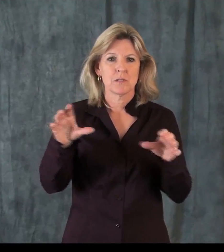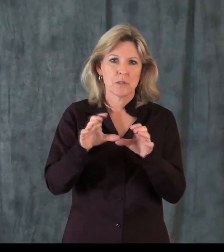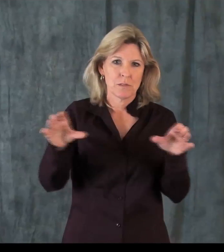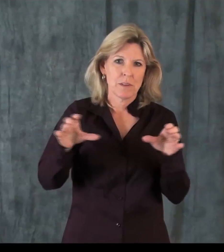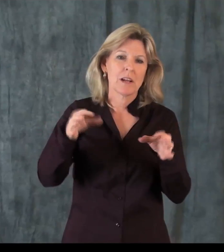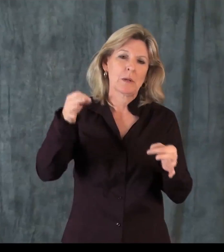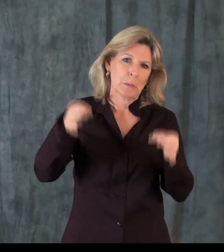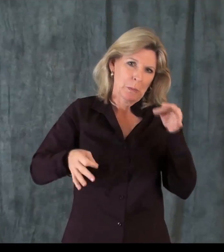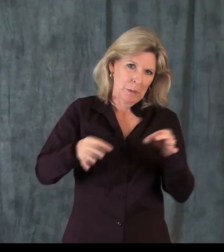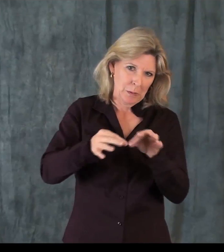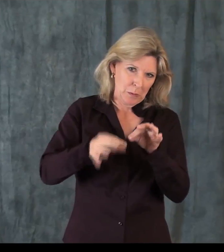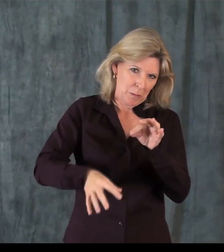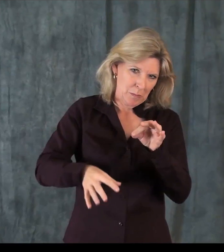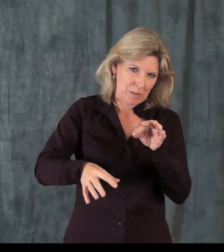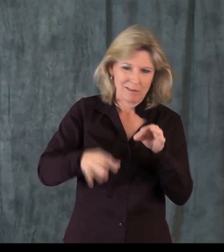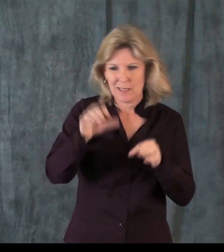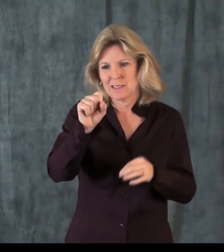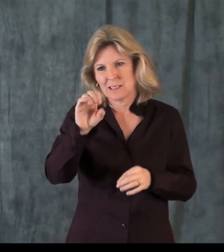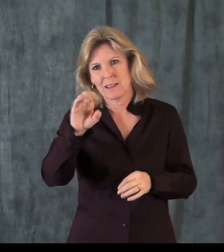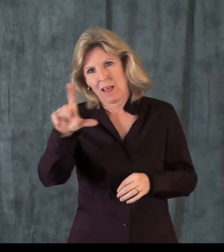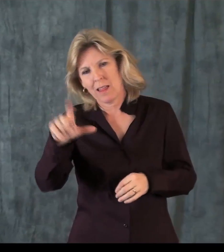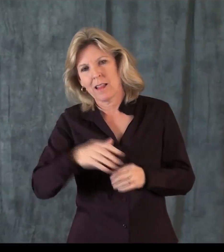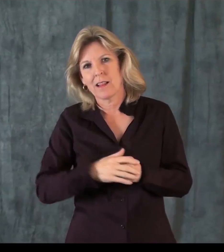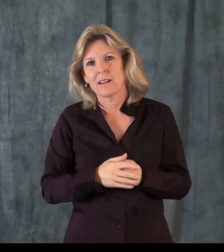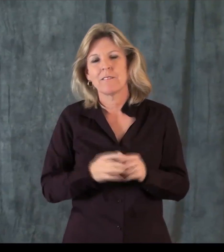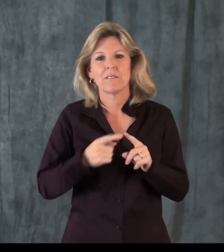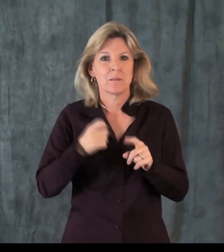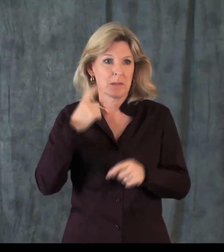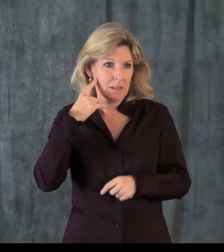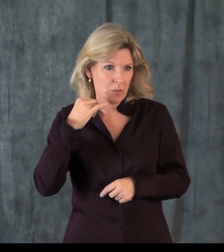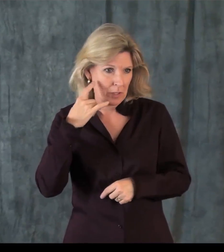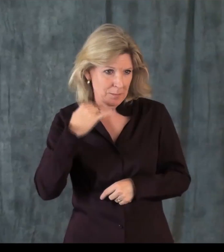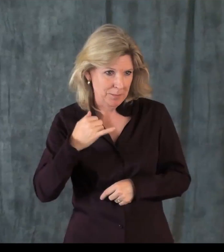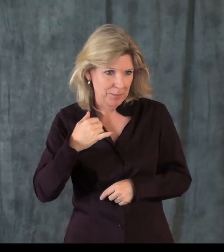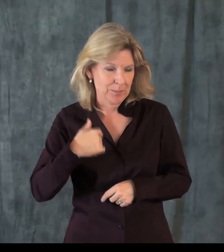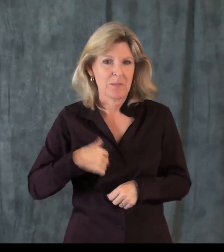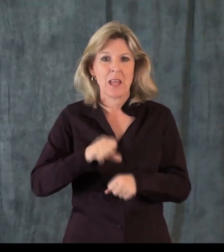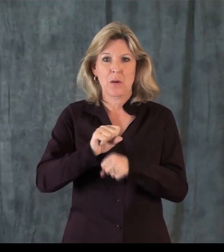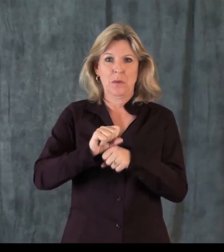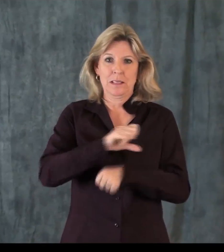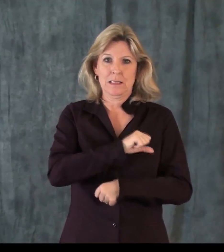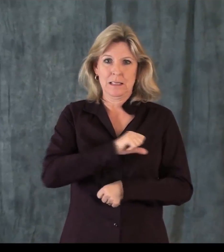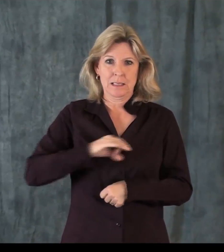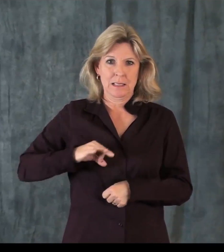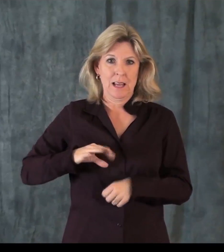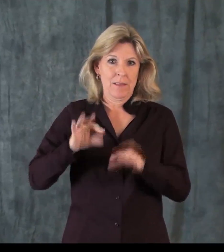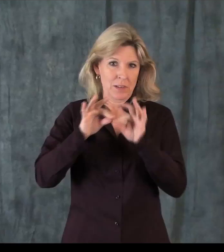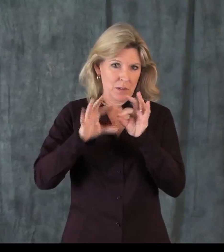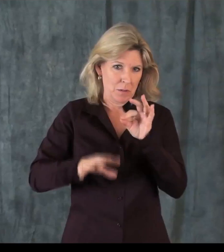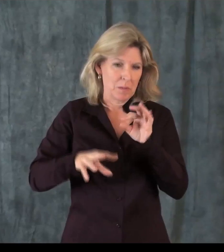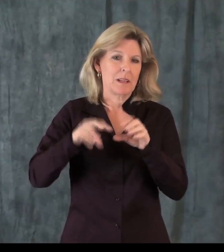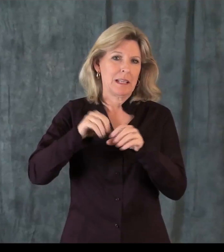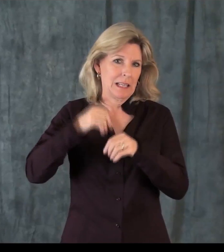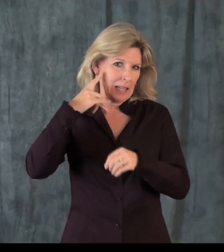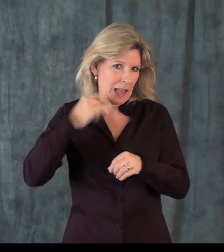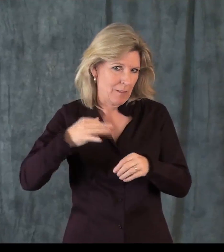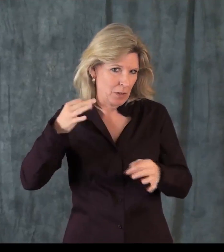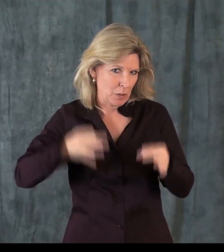I am a certified ASL interpreter who works in the court system. I have my legal certificate. I'm from California, and I'm a staff